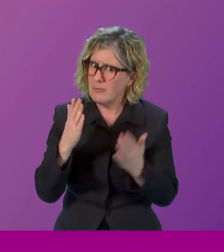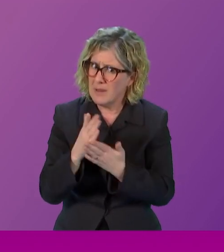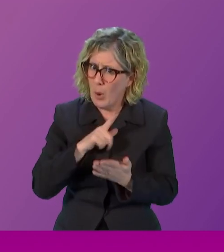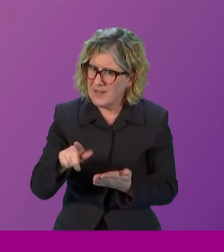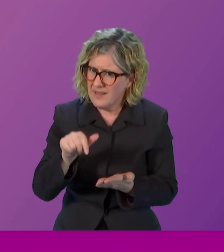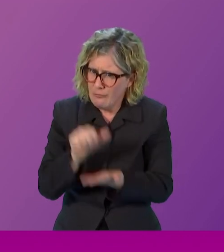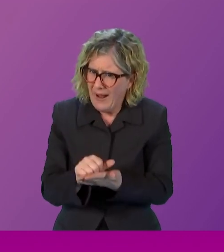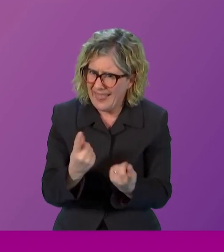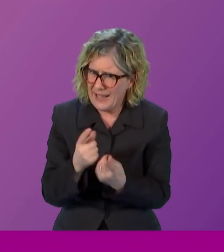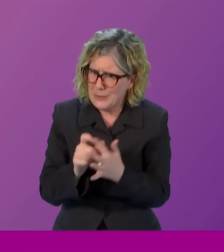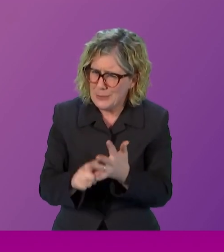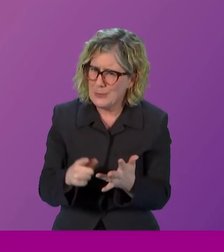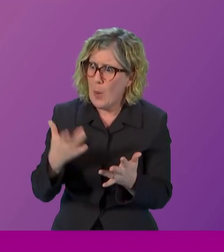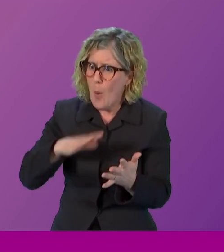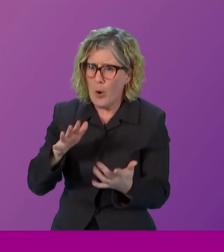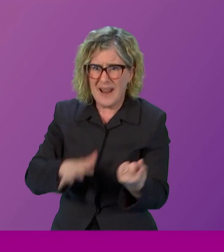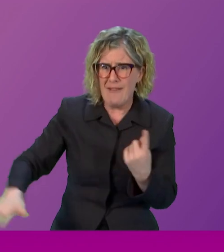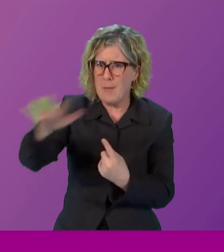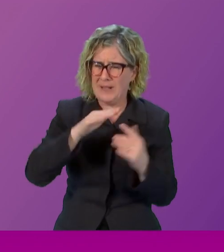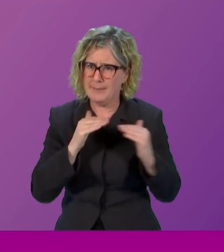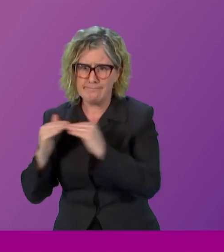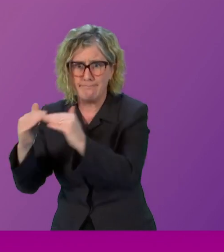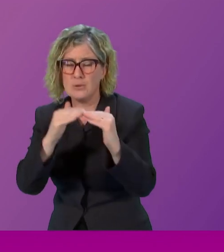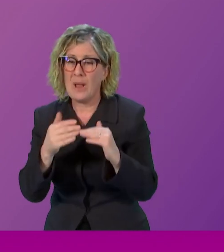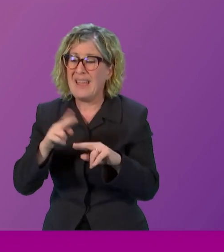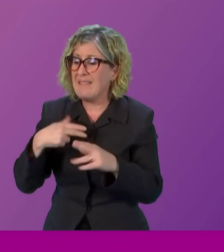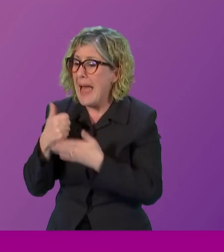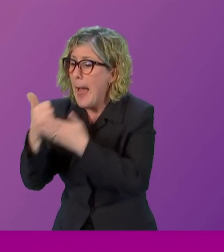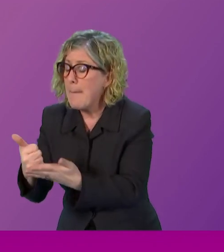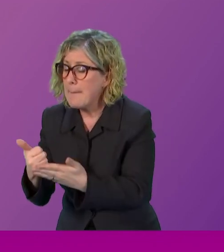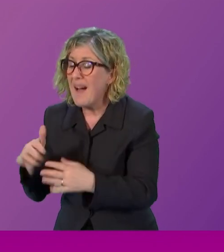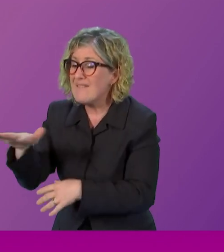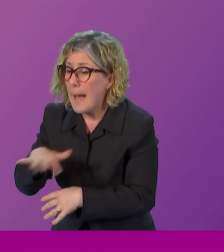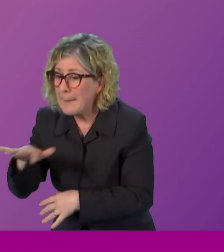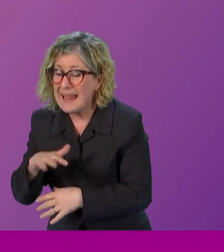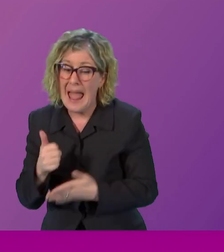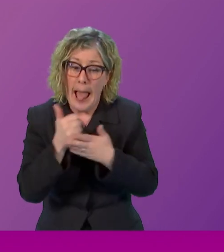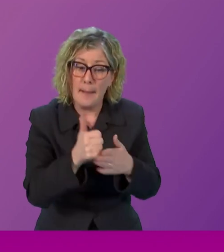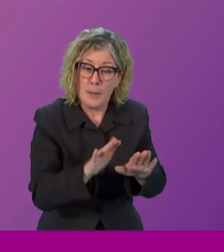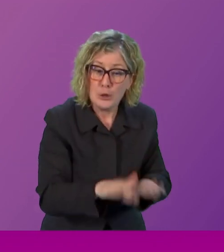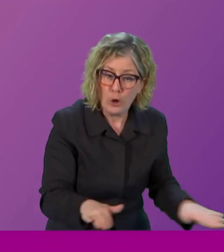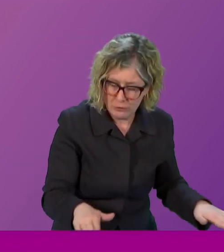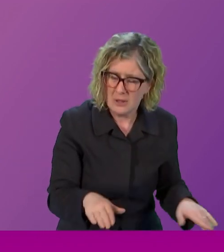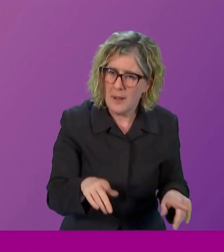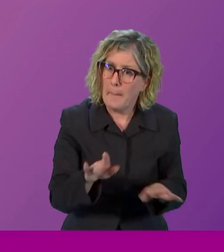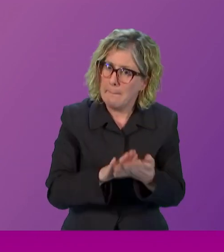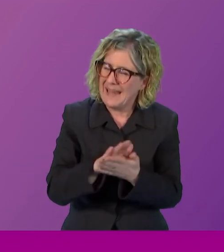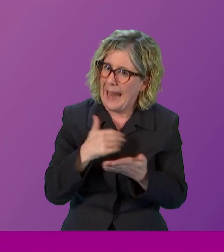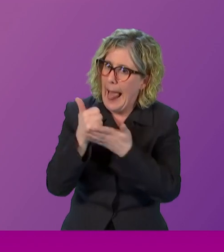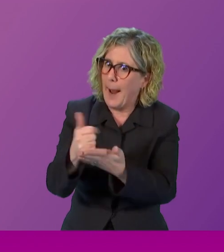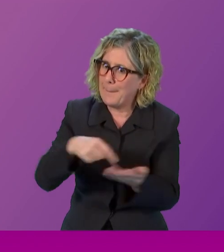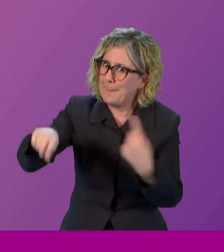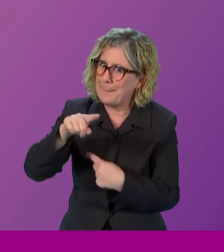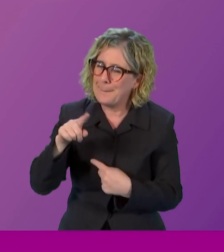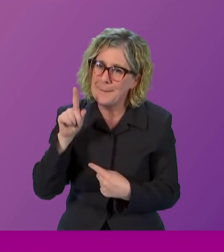carers it is the case that if we help families if we help children we also disproportionately help women and that